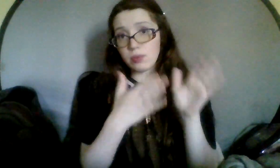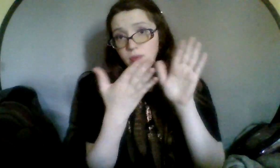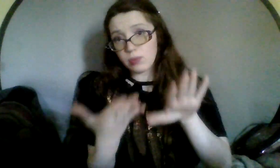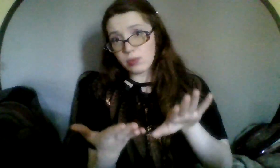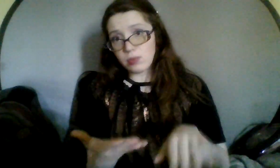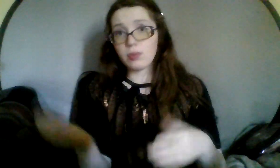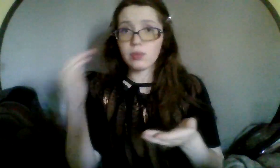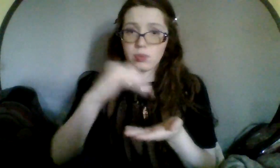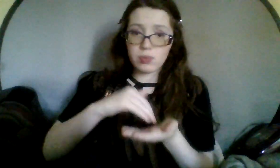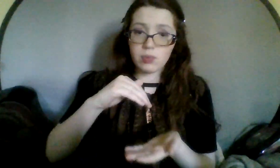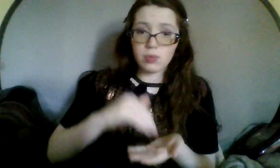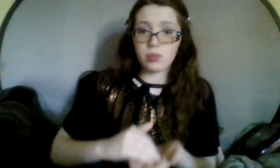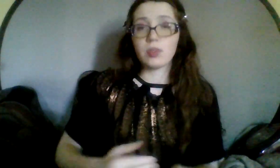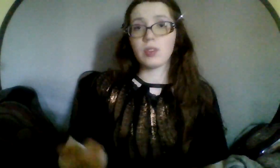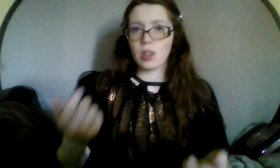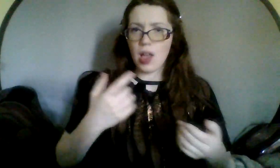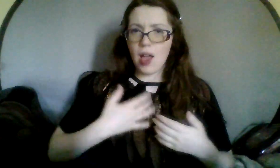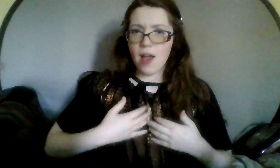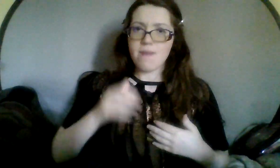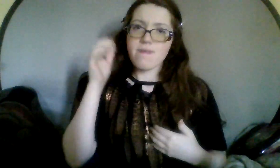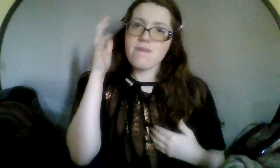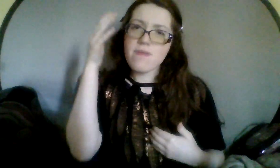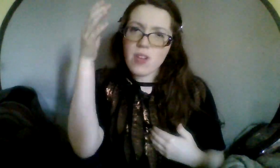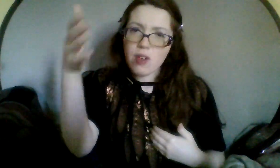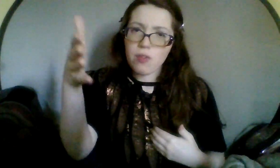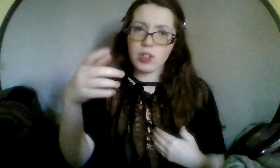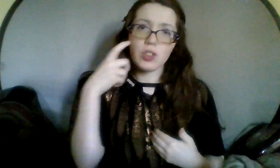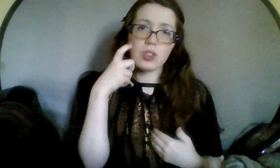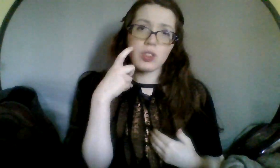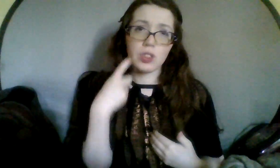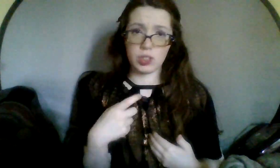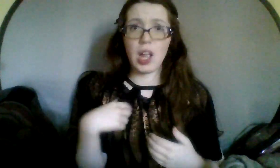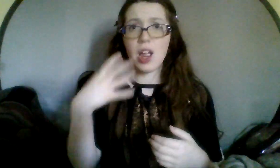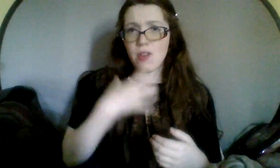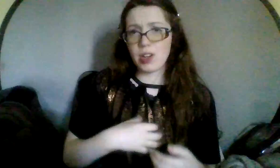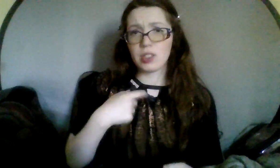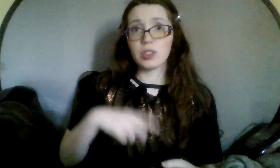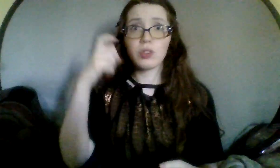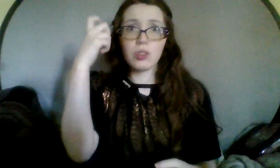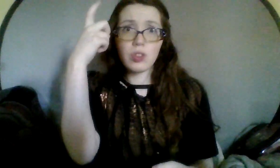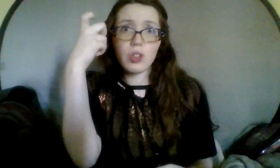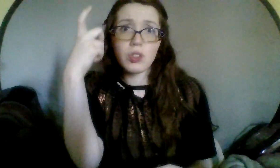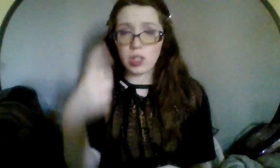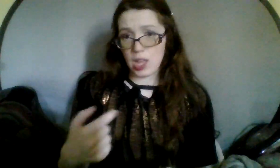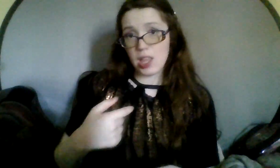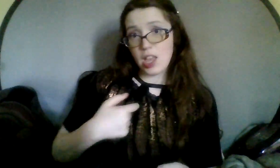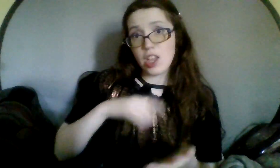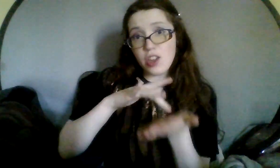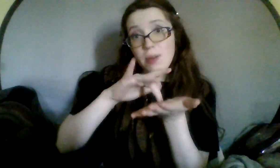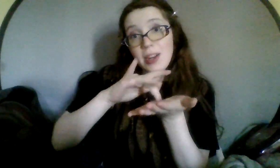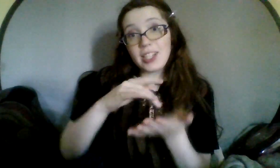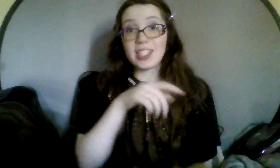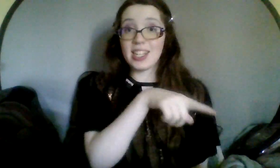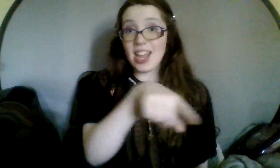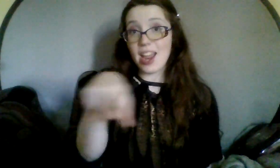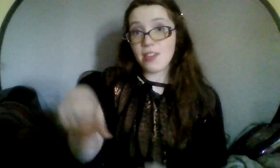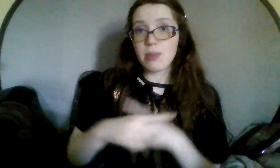I got the scars from tomorrow And I wish you could see That you're the antidote to everything except for me A